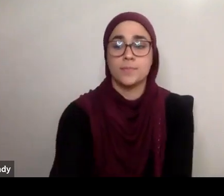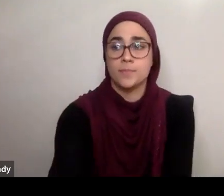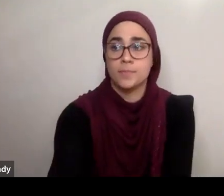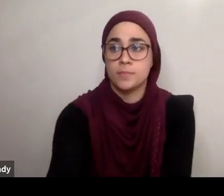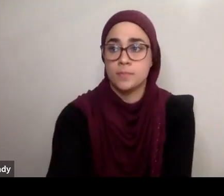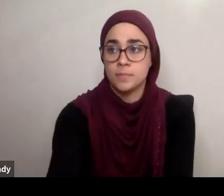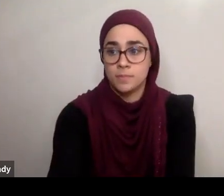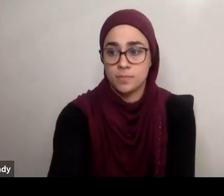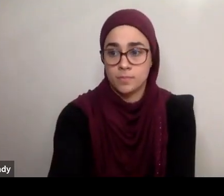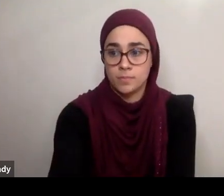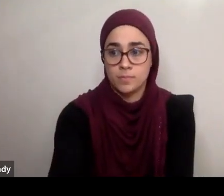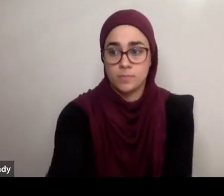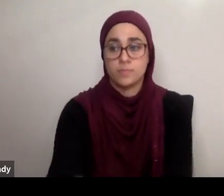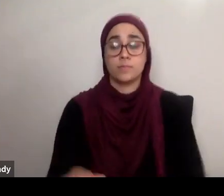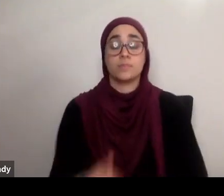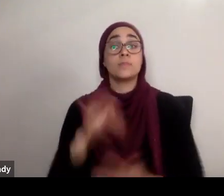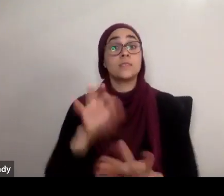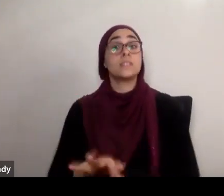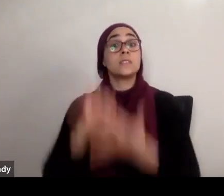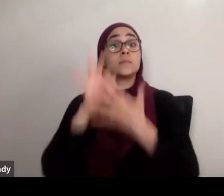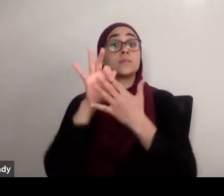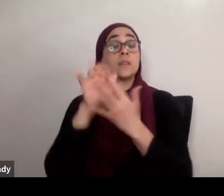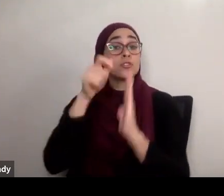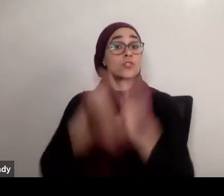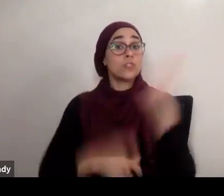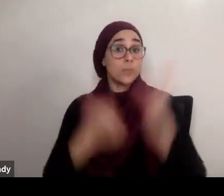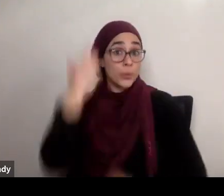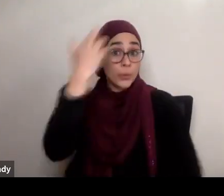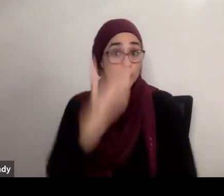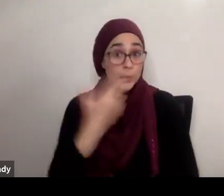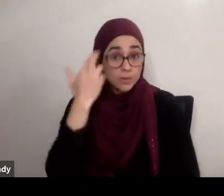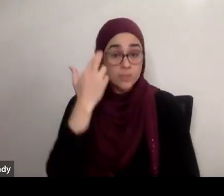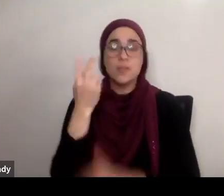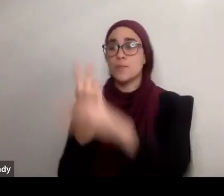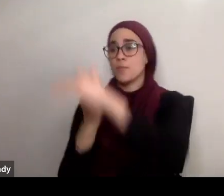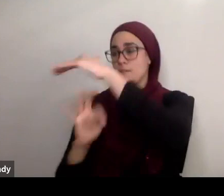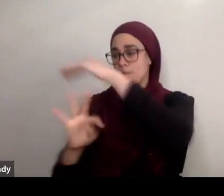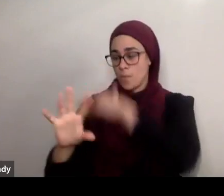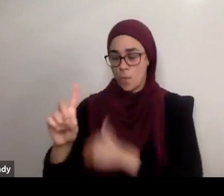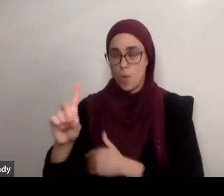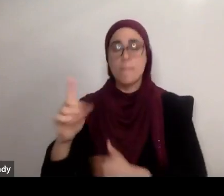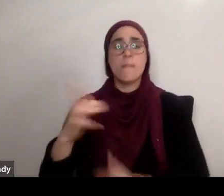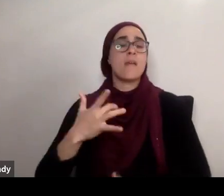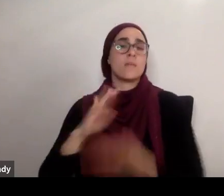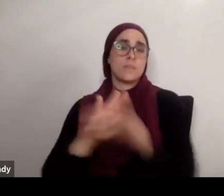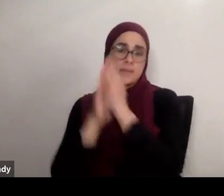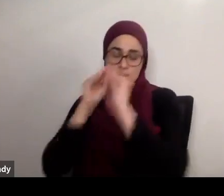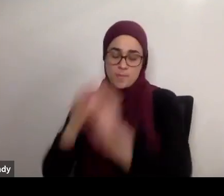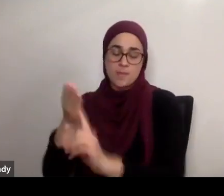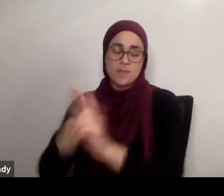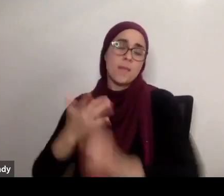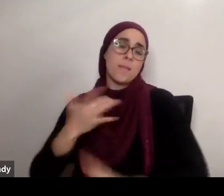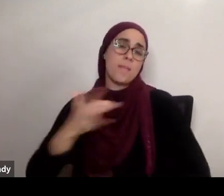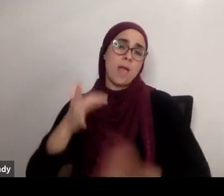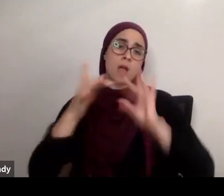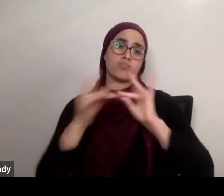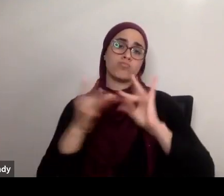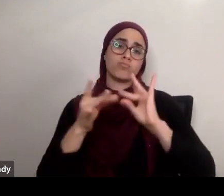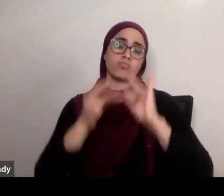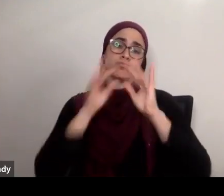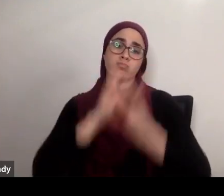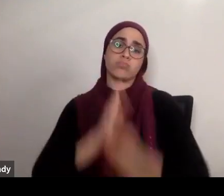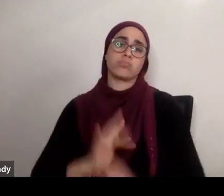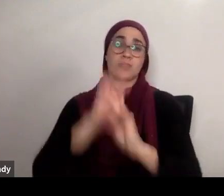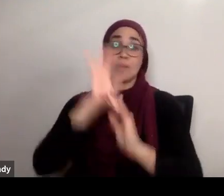al-Nabi sallallahu alayhi sallam used to recite the surah in jama'ah. used to recite the surah in jum'ah, in the Friday prayers. Until this day, it's a sunnah to